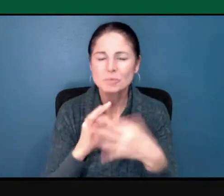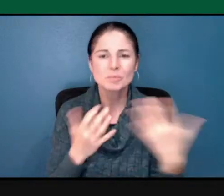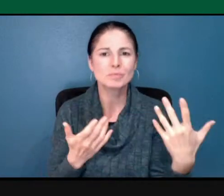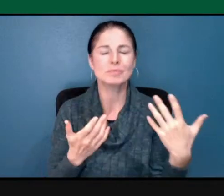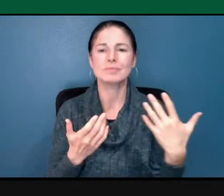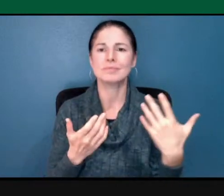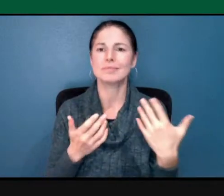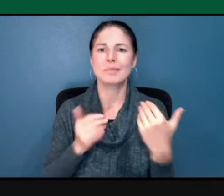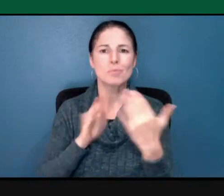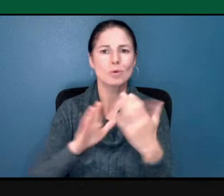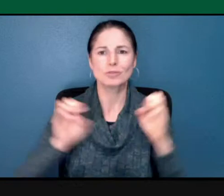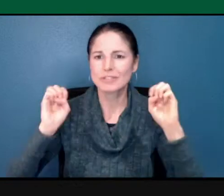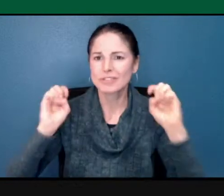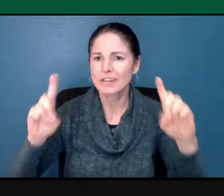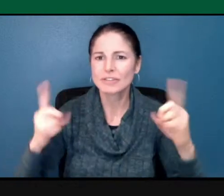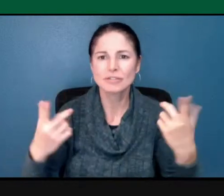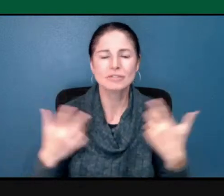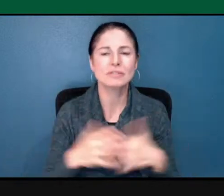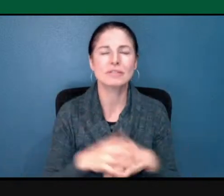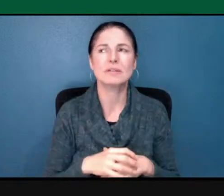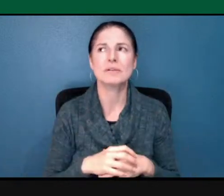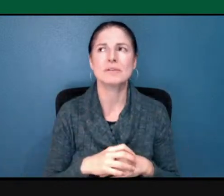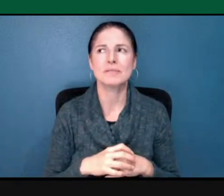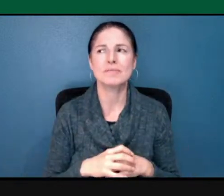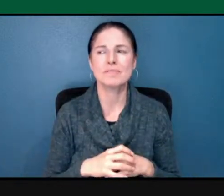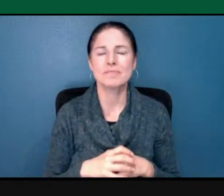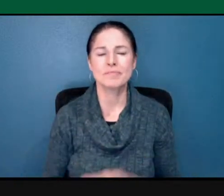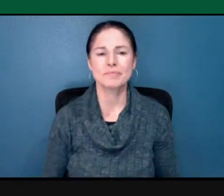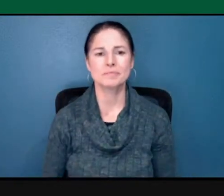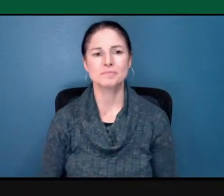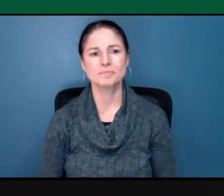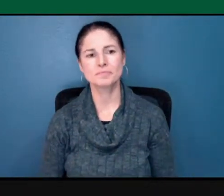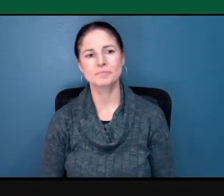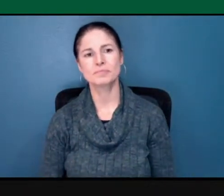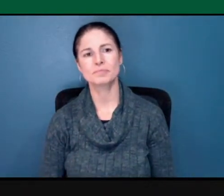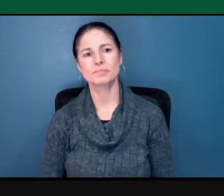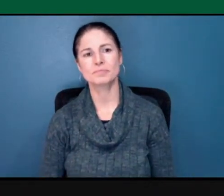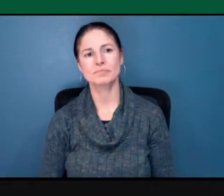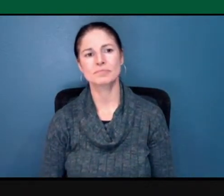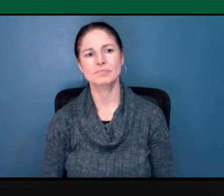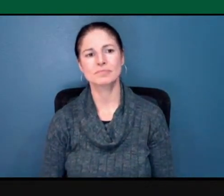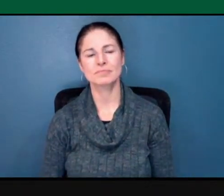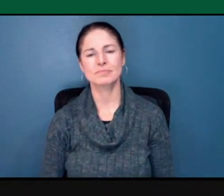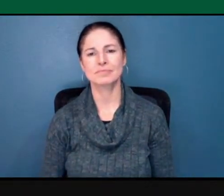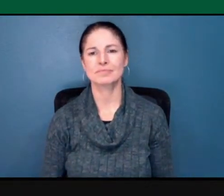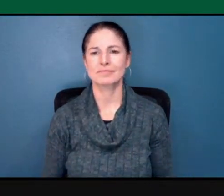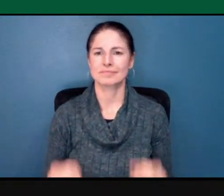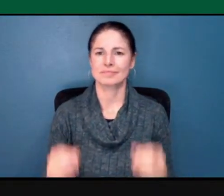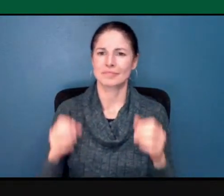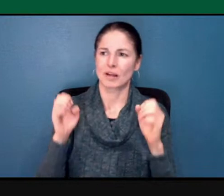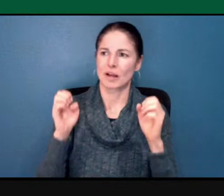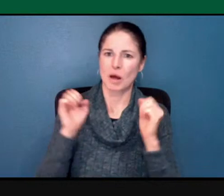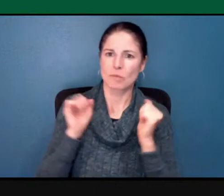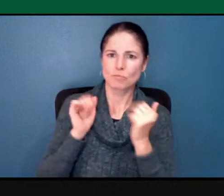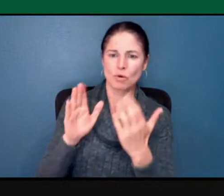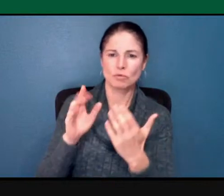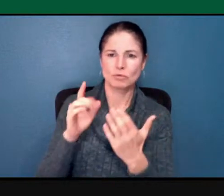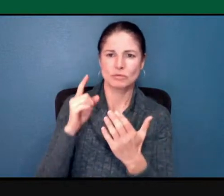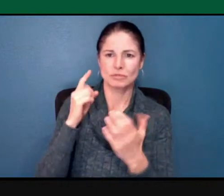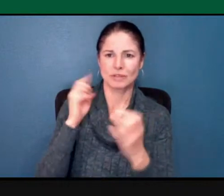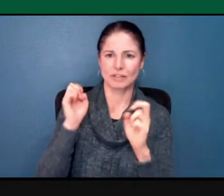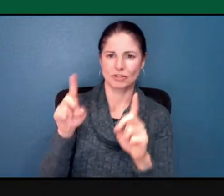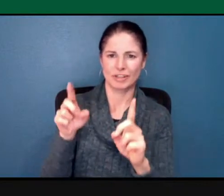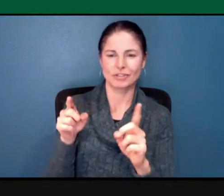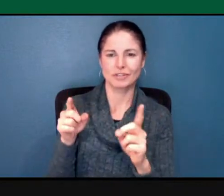productive, right? Because sometimes